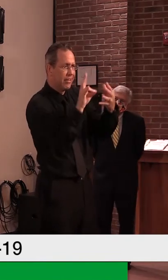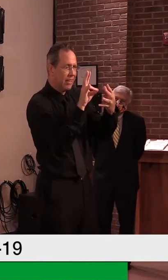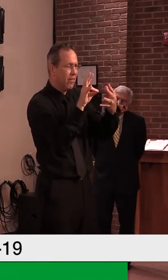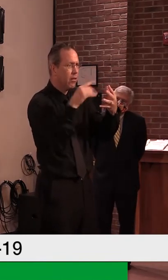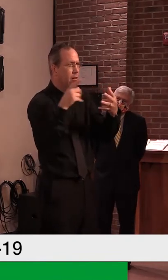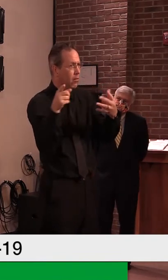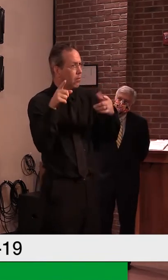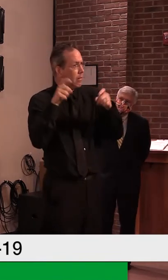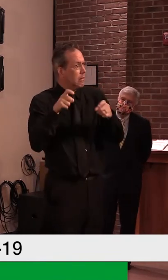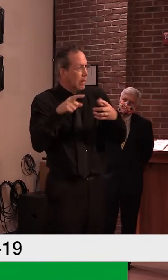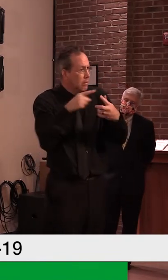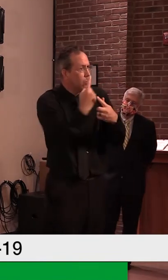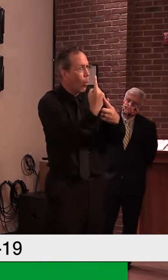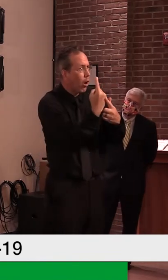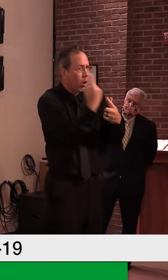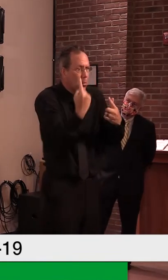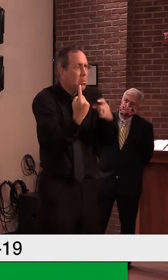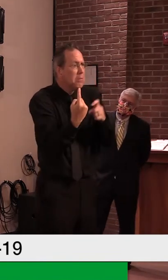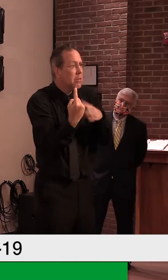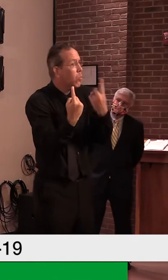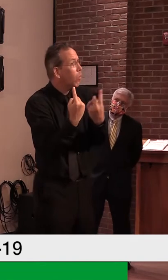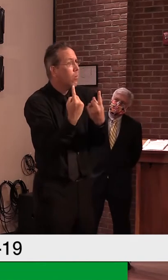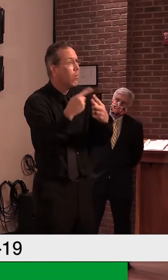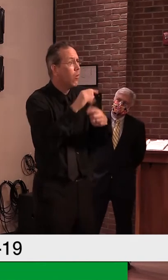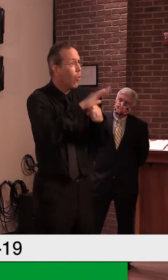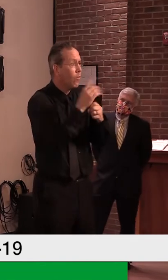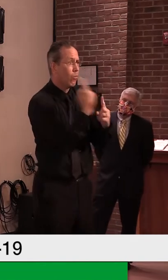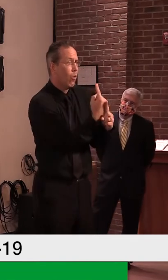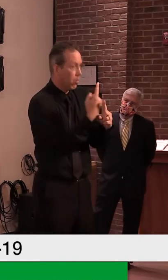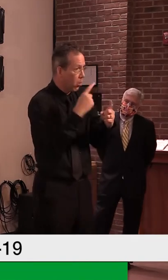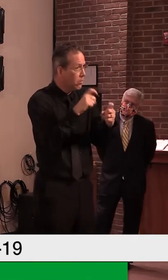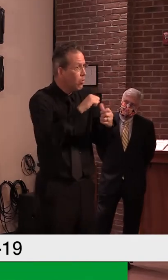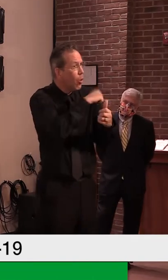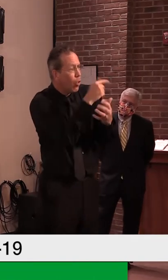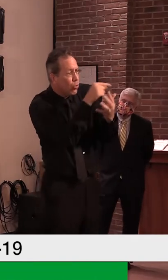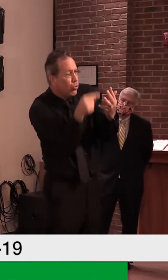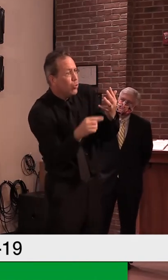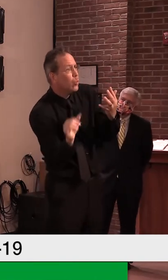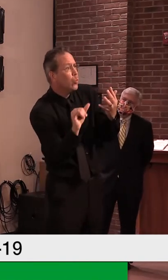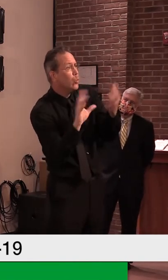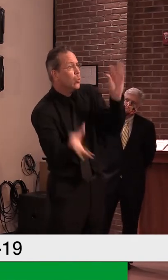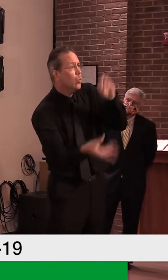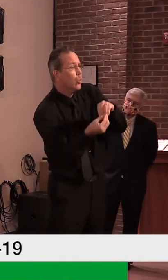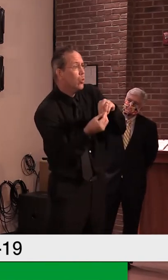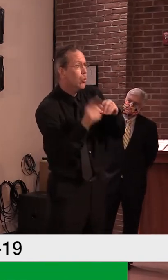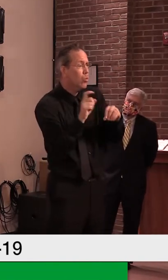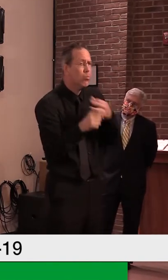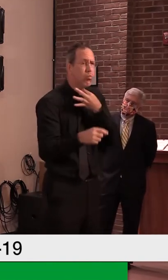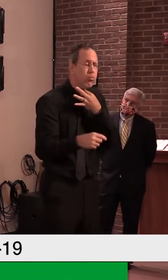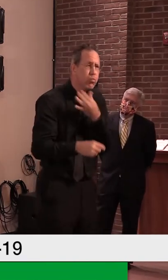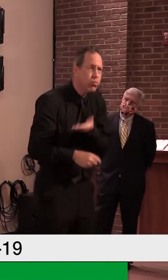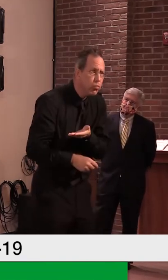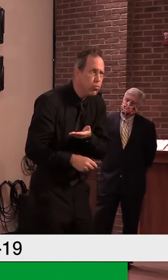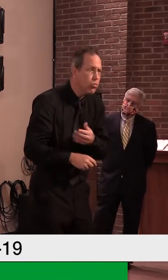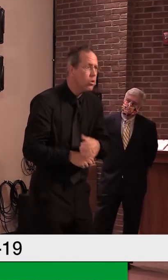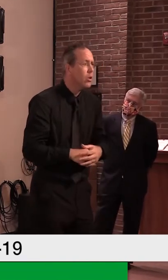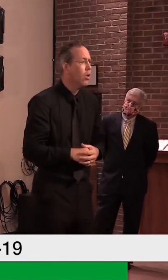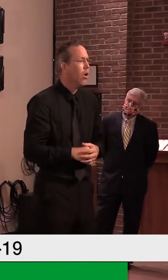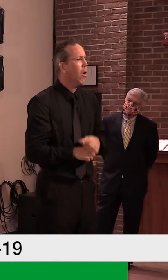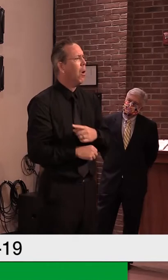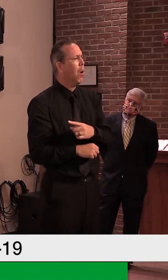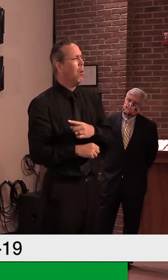all of us in this country have been in contact with since we grew up. So the